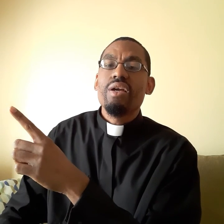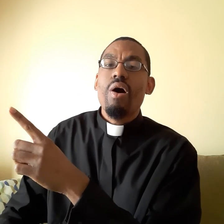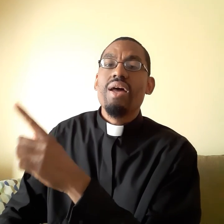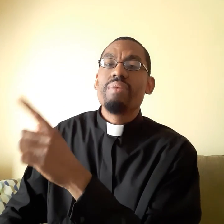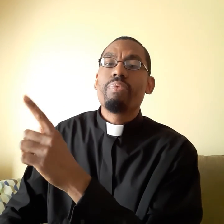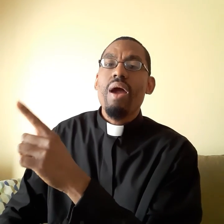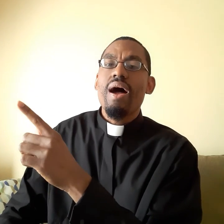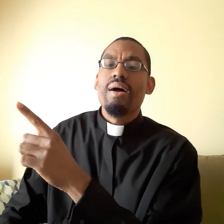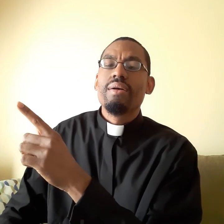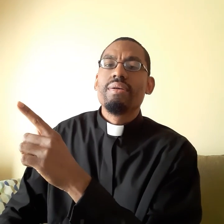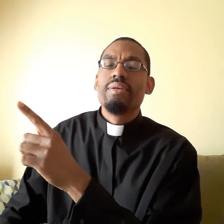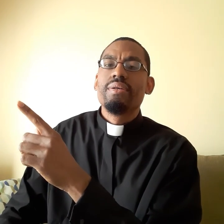God in prayer